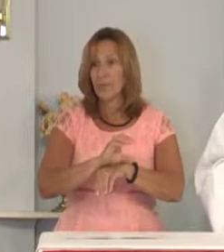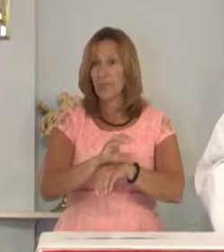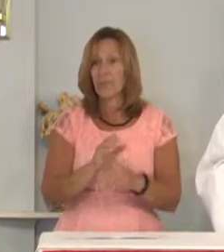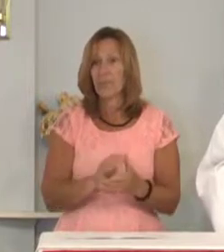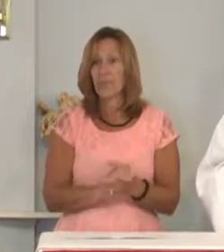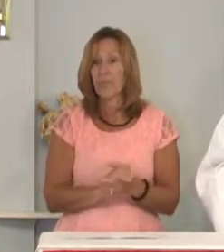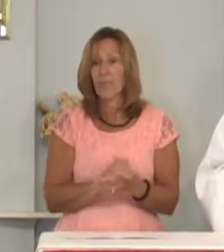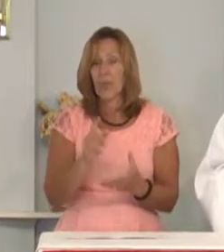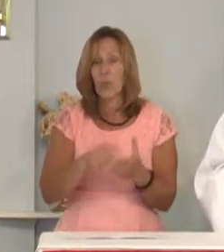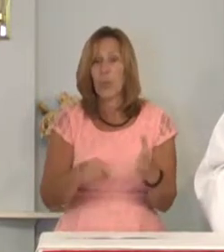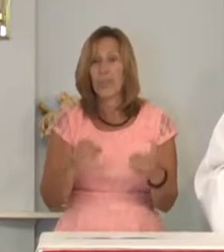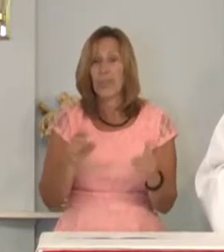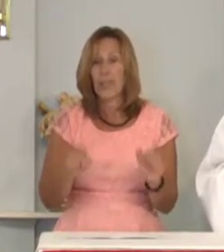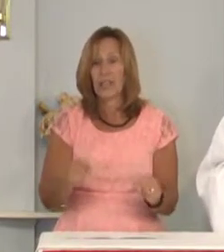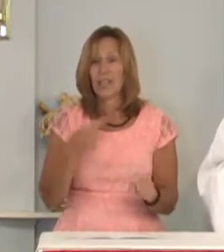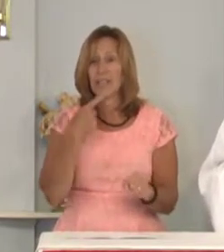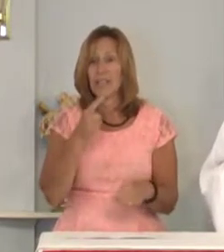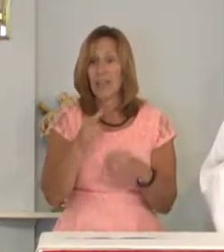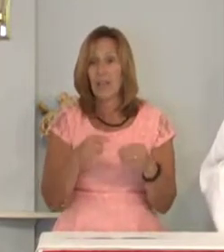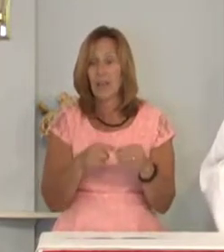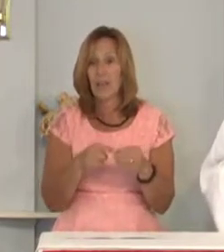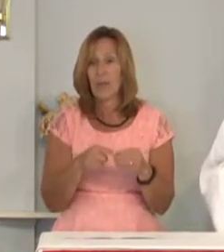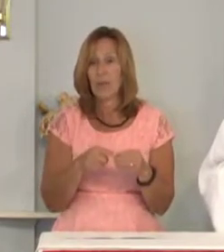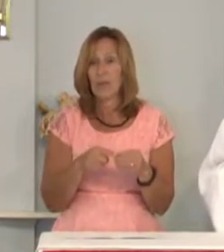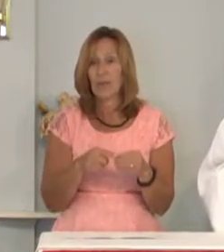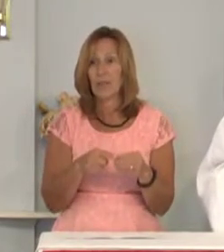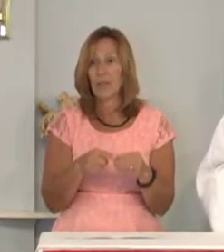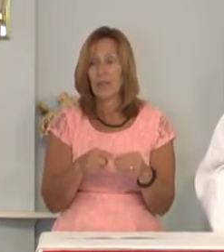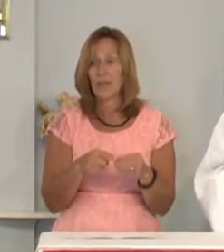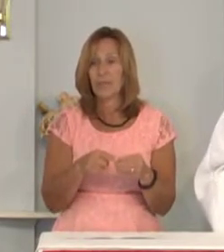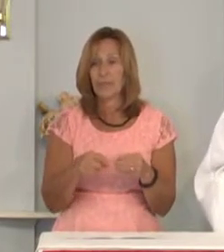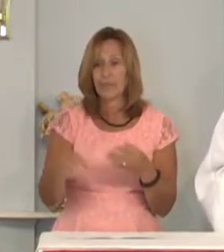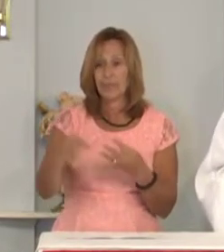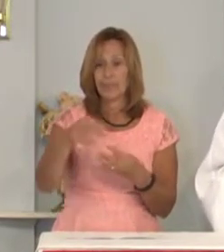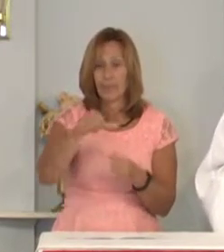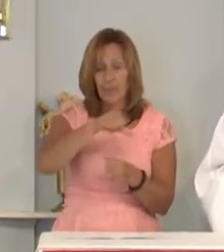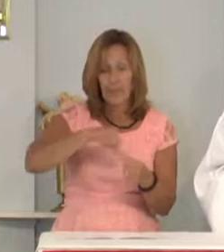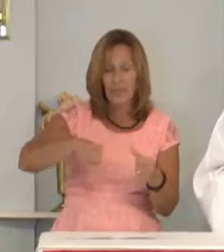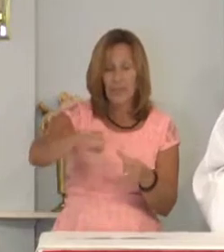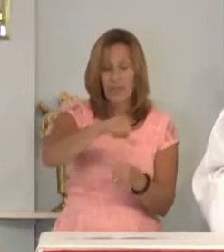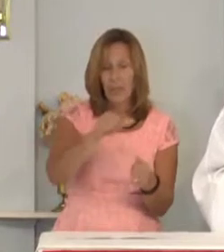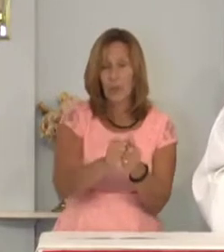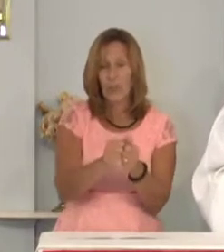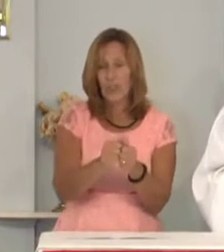in what he has to say about getting along and forgiving.